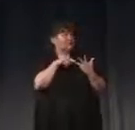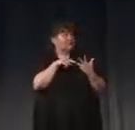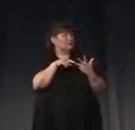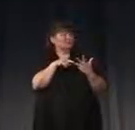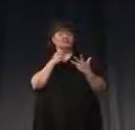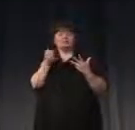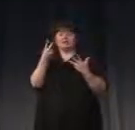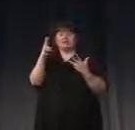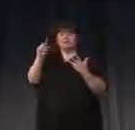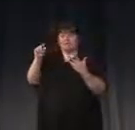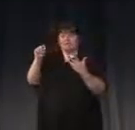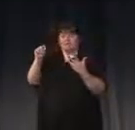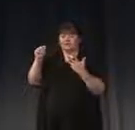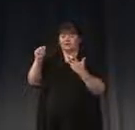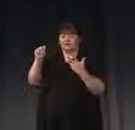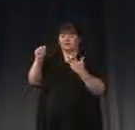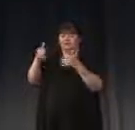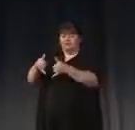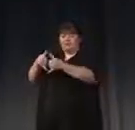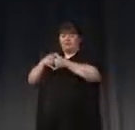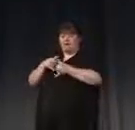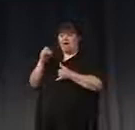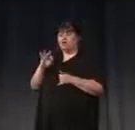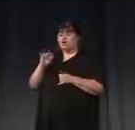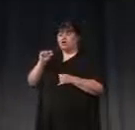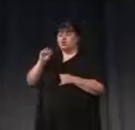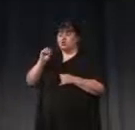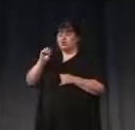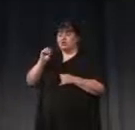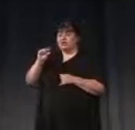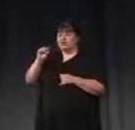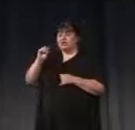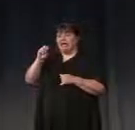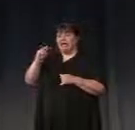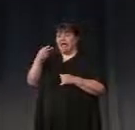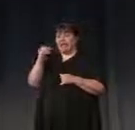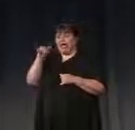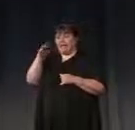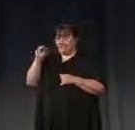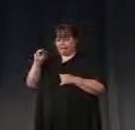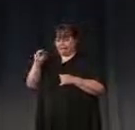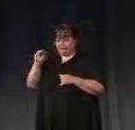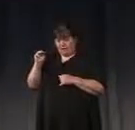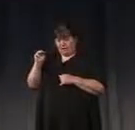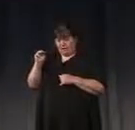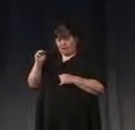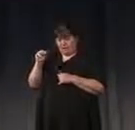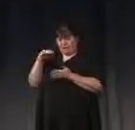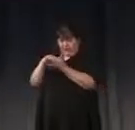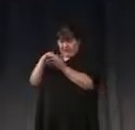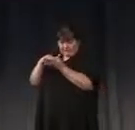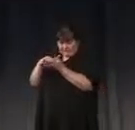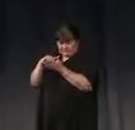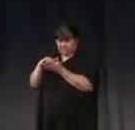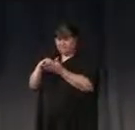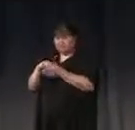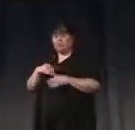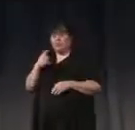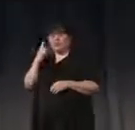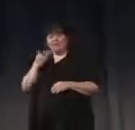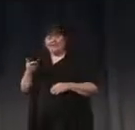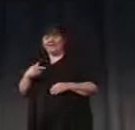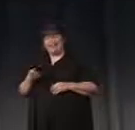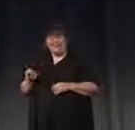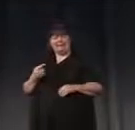recipient of a Guggenheim Fellowship. So one of the things about neuroscience and cognitive science that he pushes back